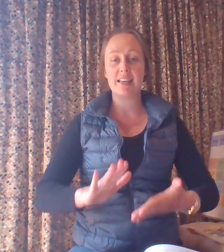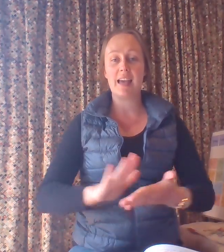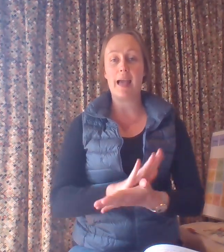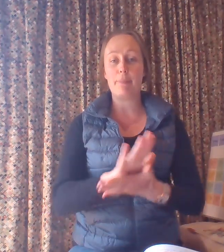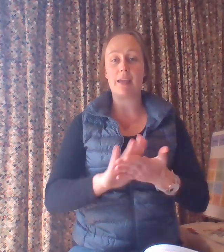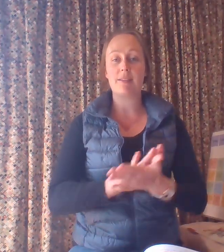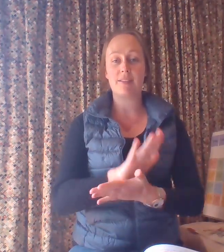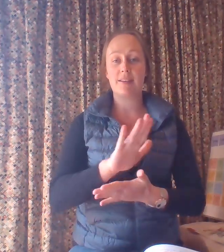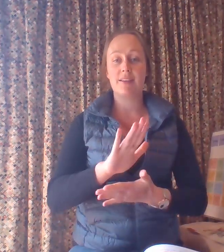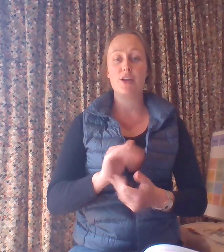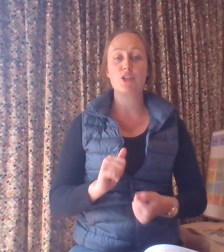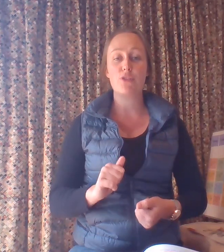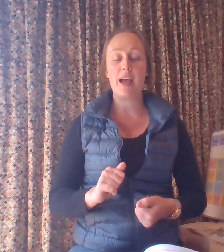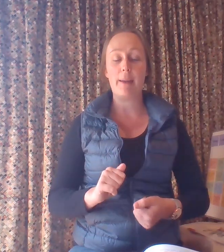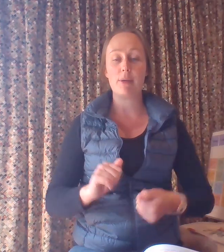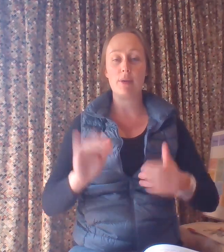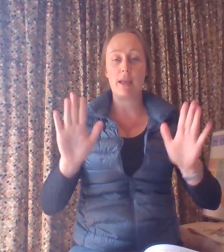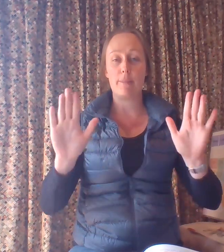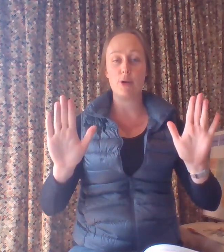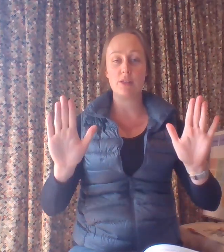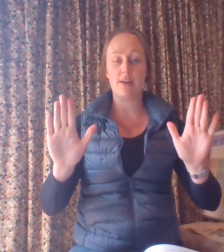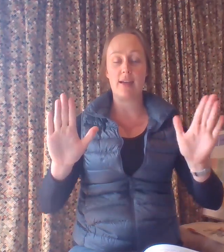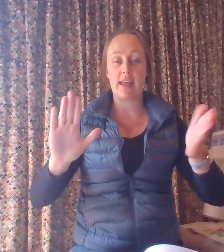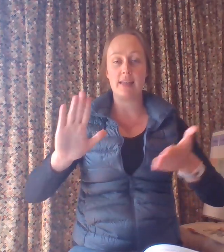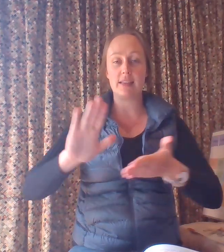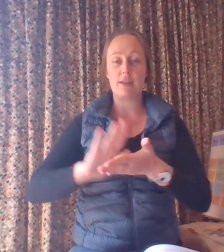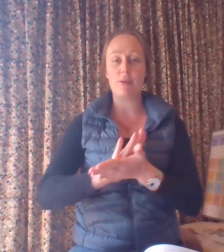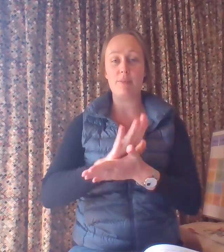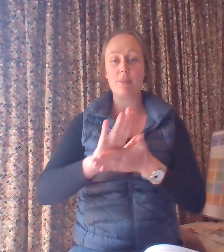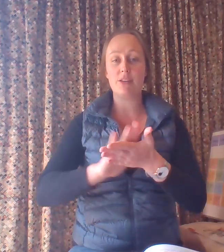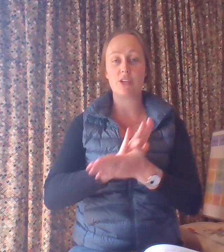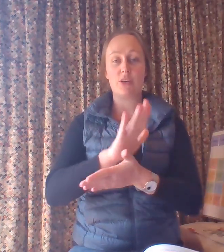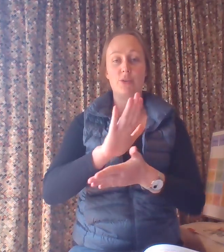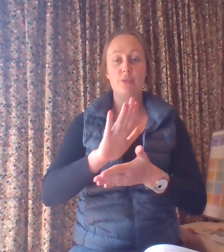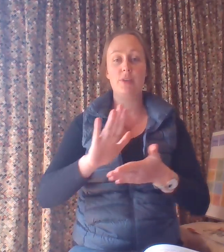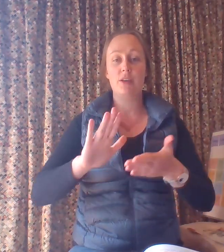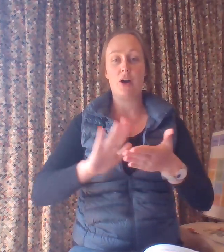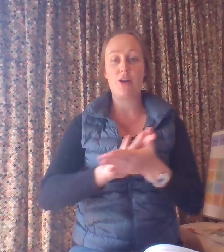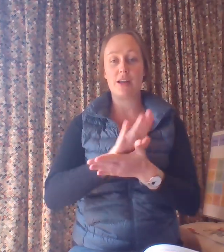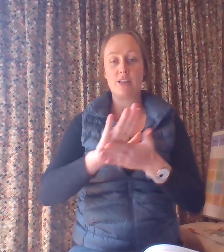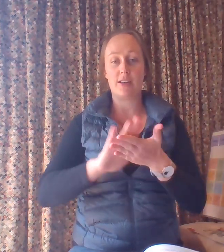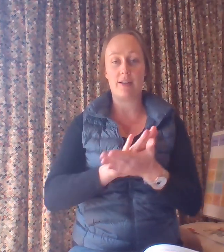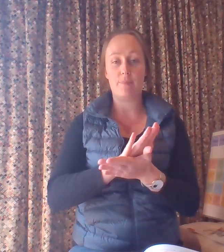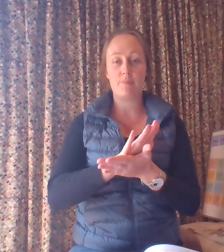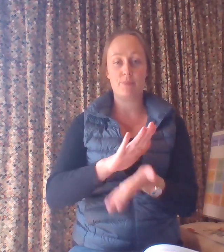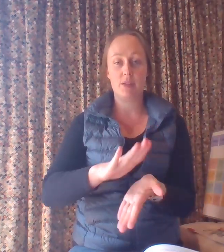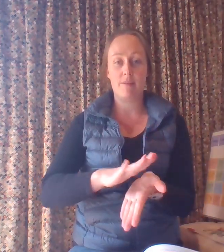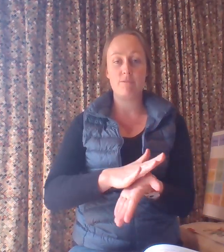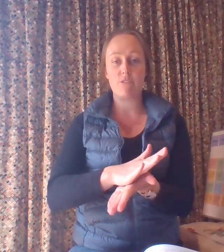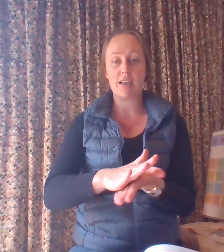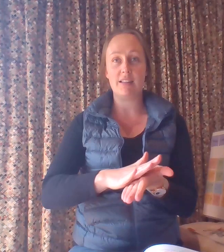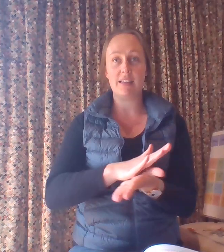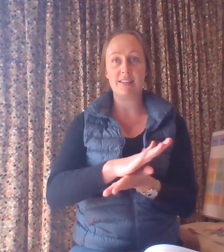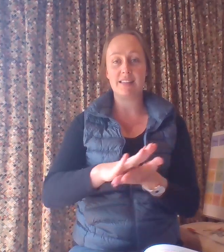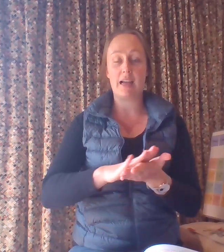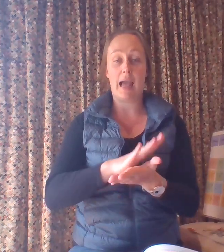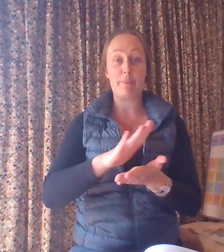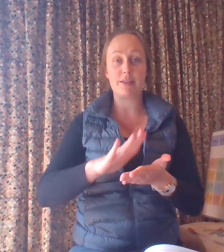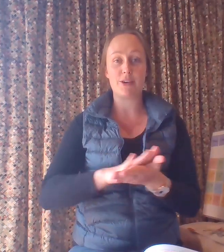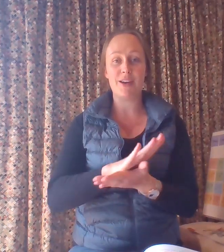happy. So for happy we get both of our hands and rub them in a circle on each other. Feelings. Happy, sorry.